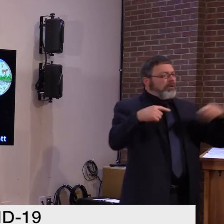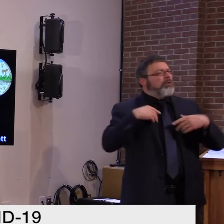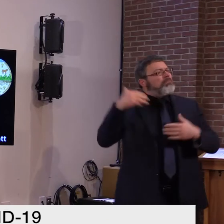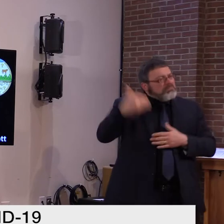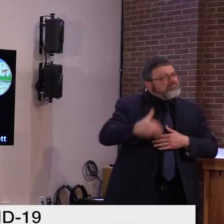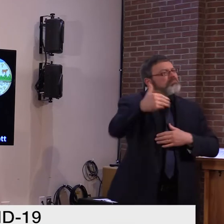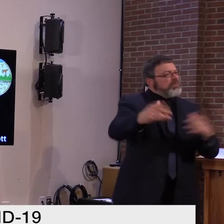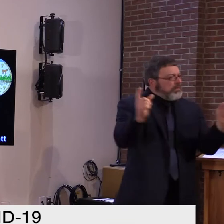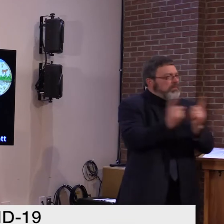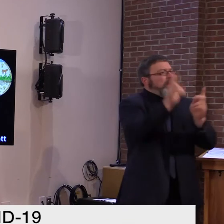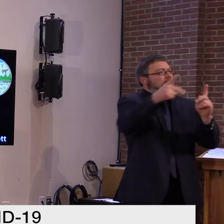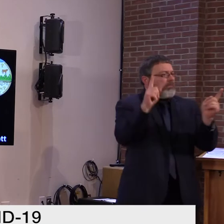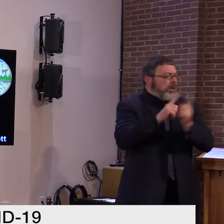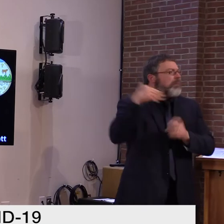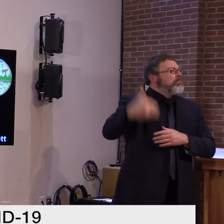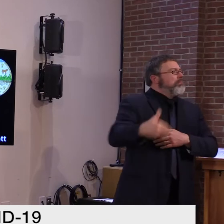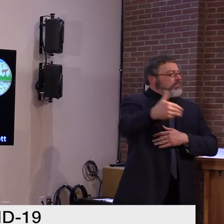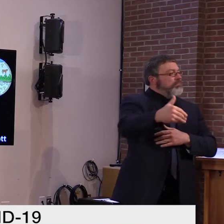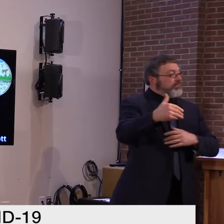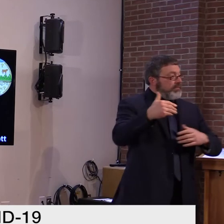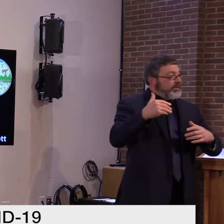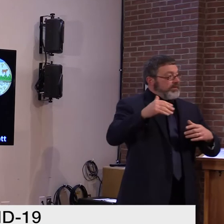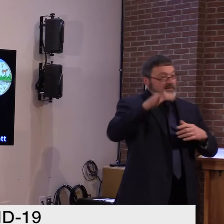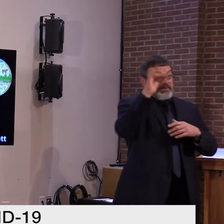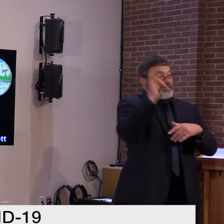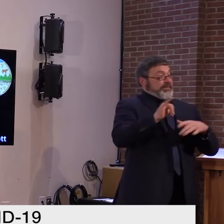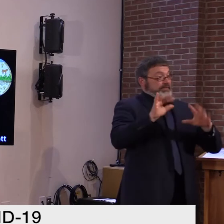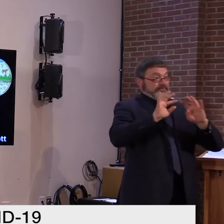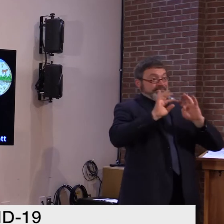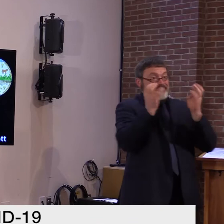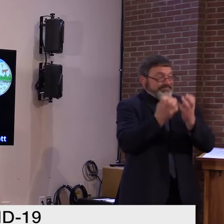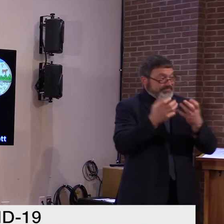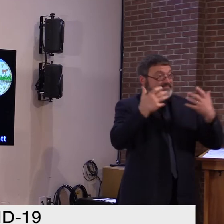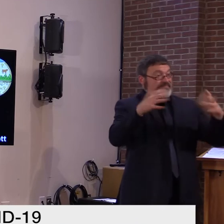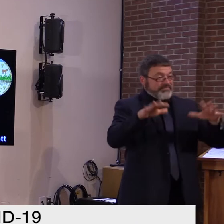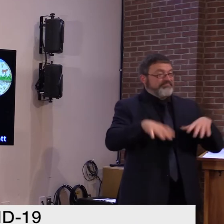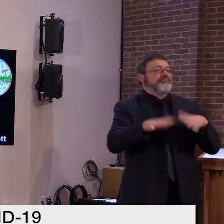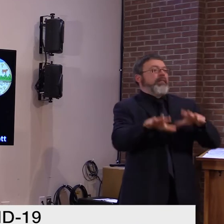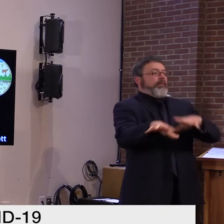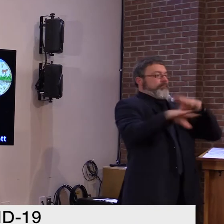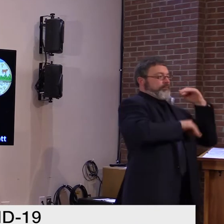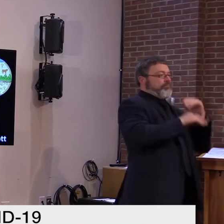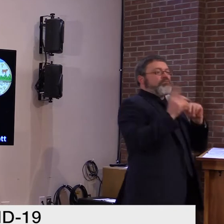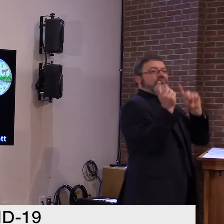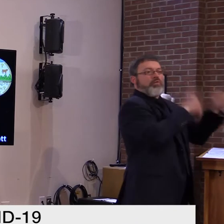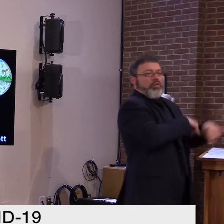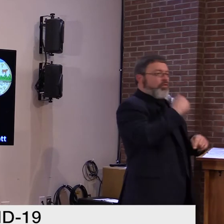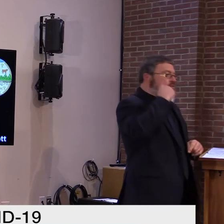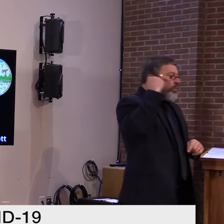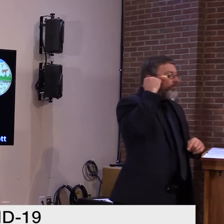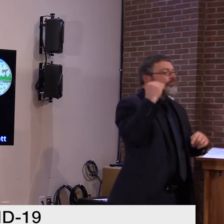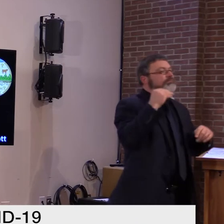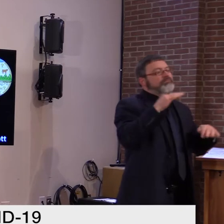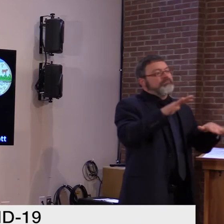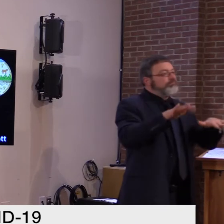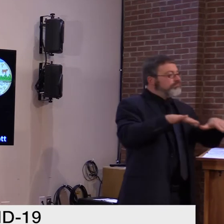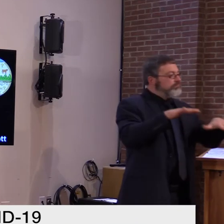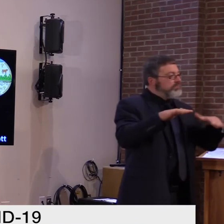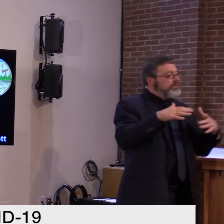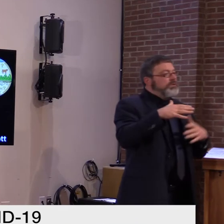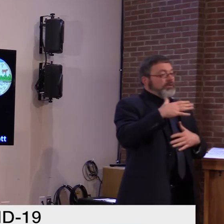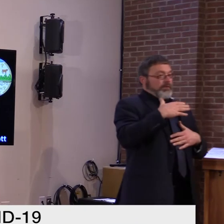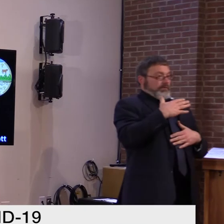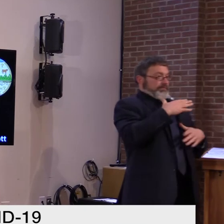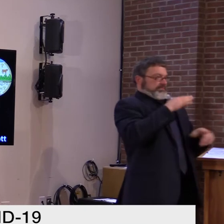So Max comes home to his family, had a great time. But a few days later, he's not feeling perfect, but